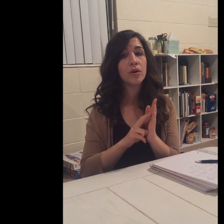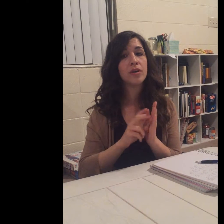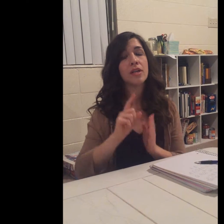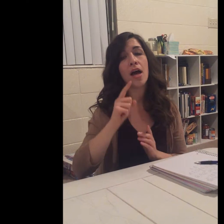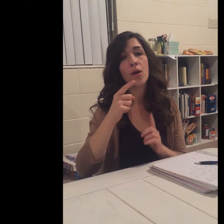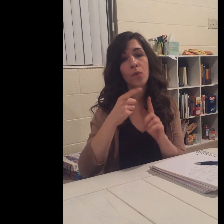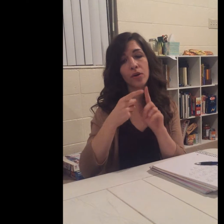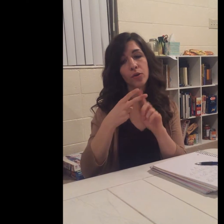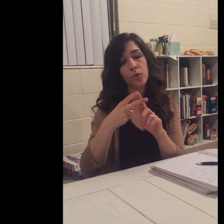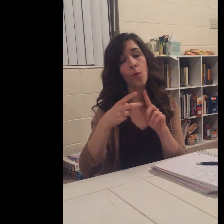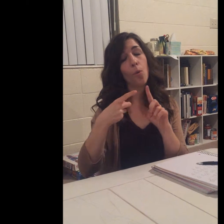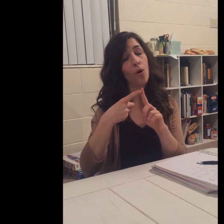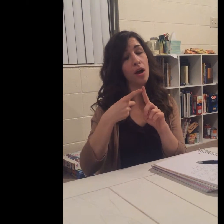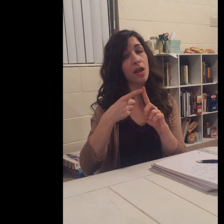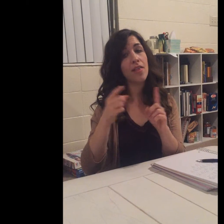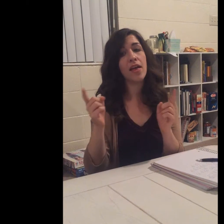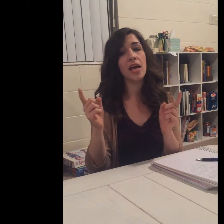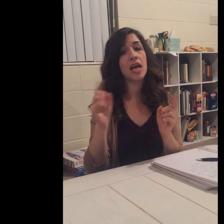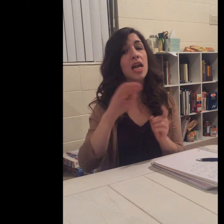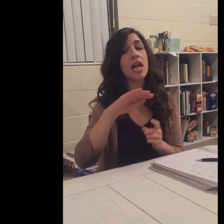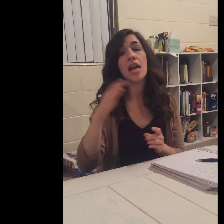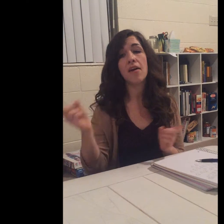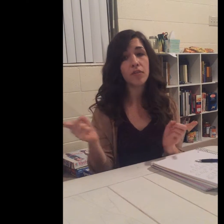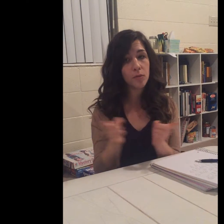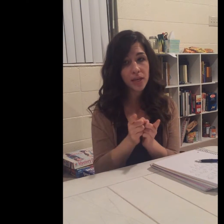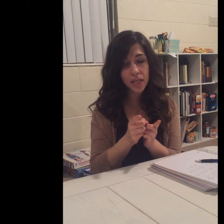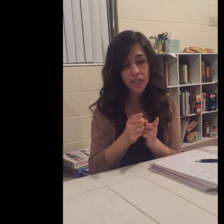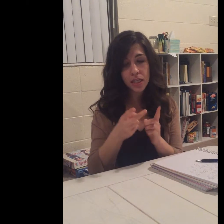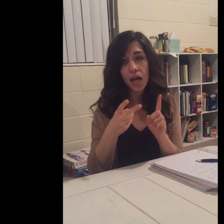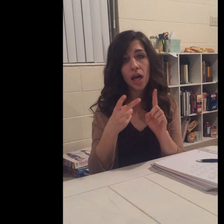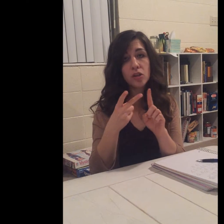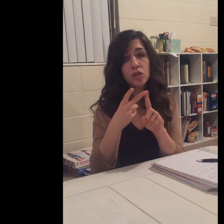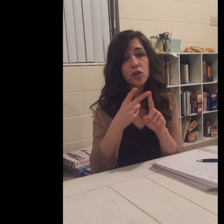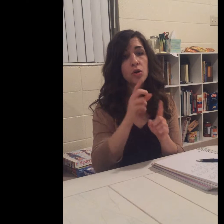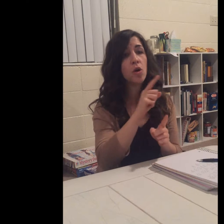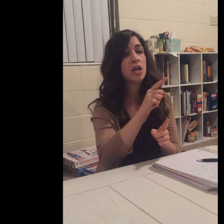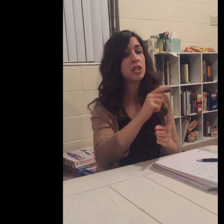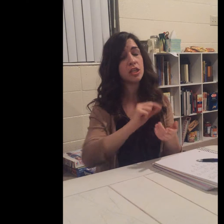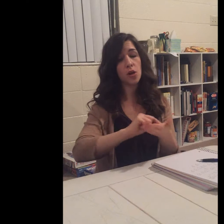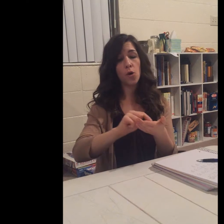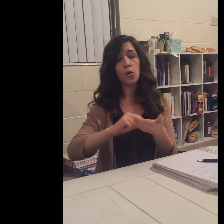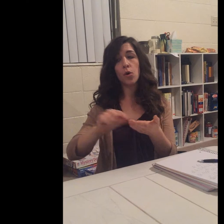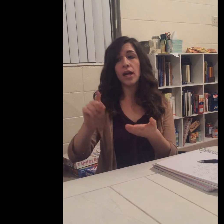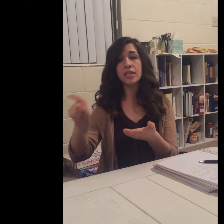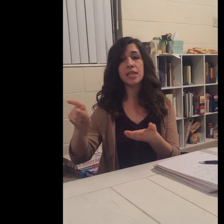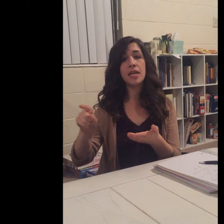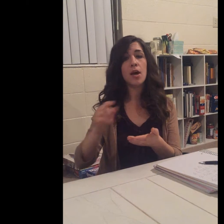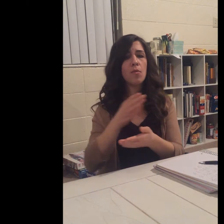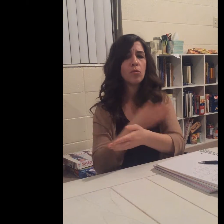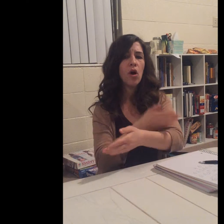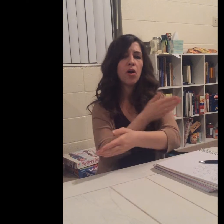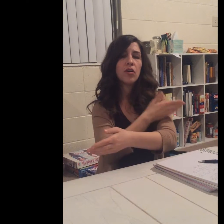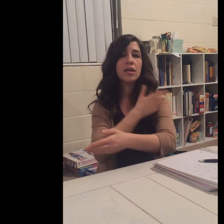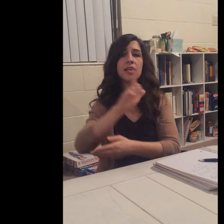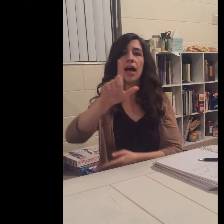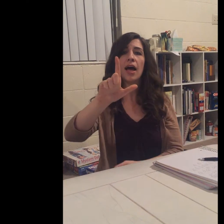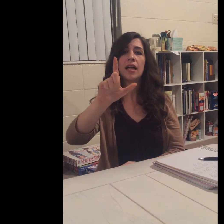And P.S. I wish you and I could be friends Wouldn't that be a lovely